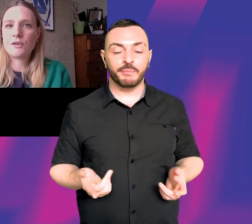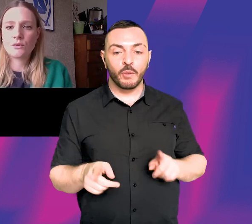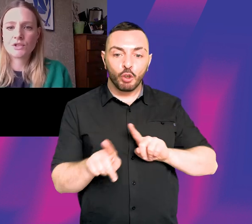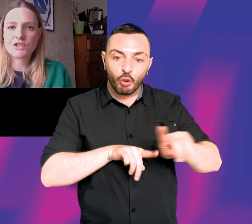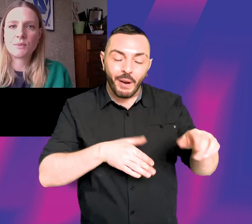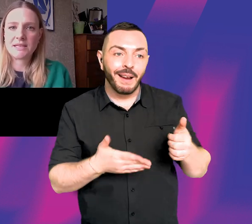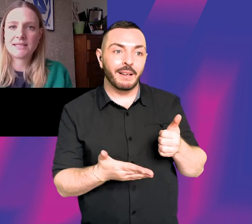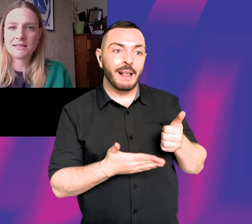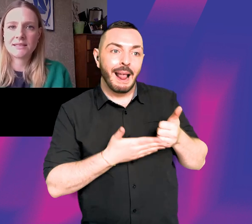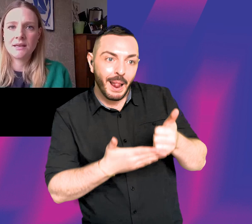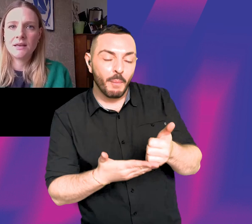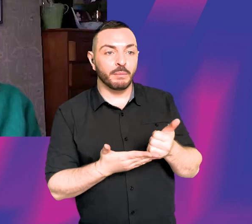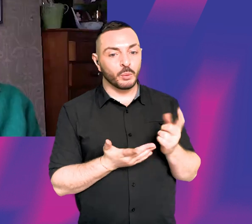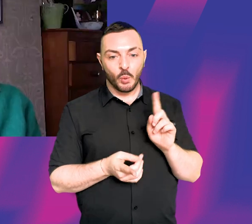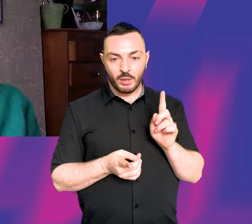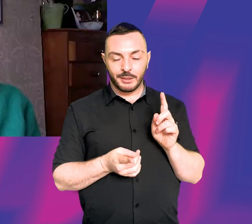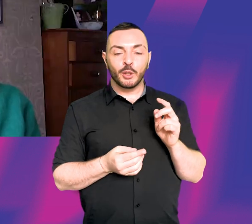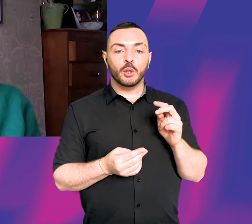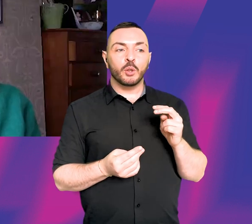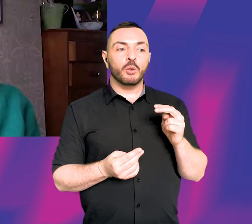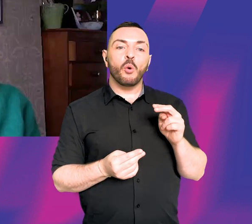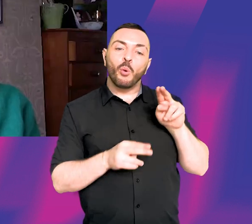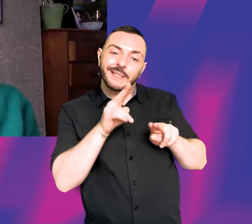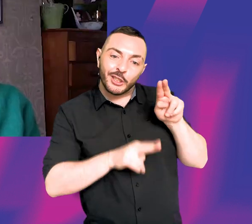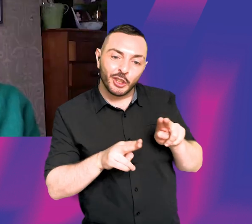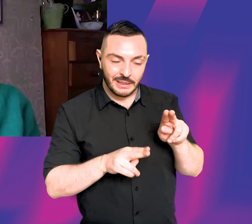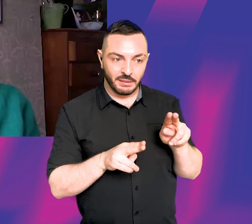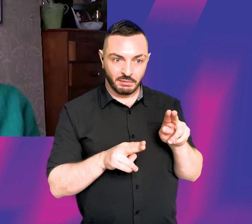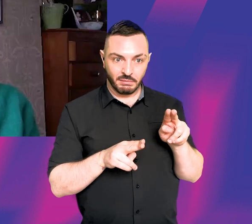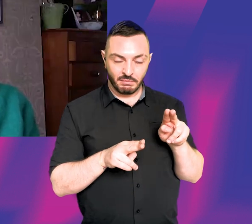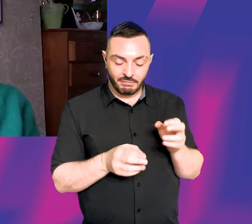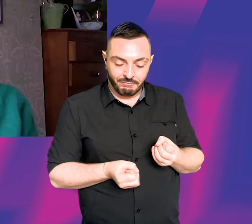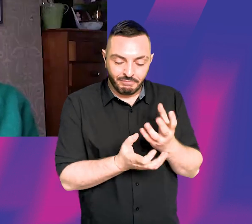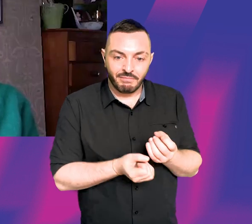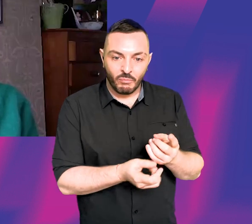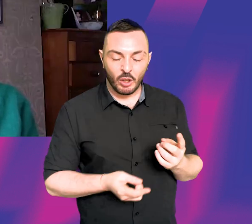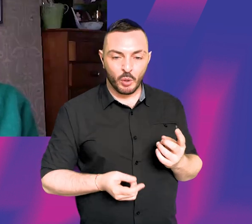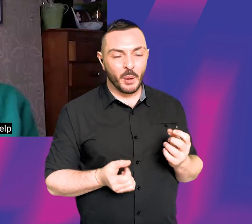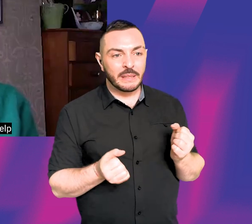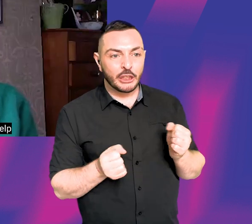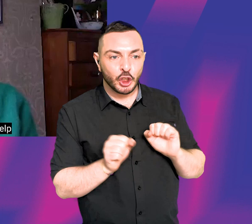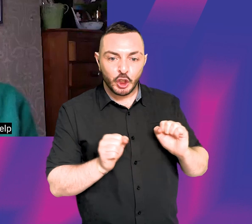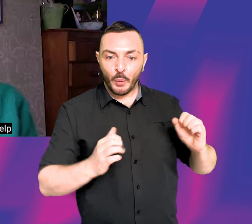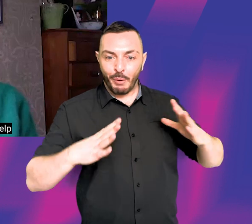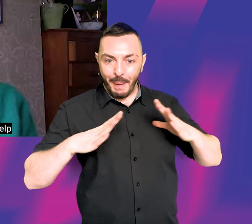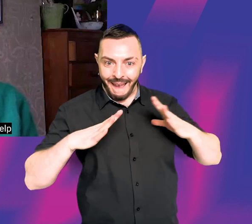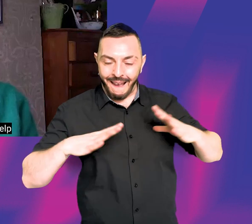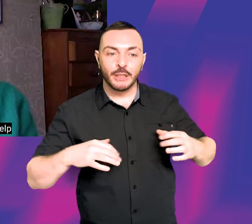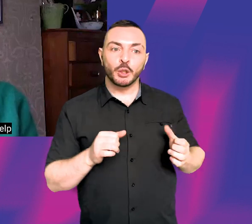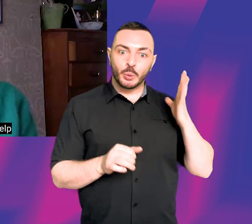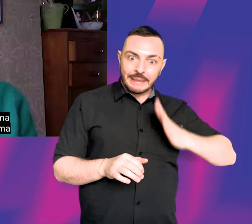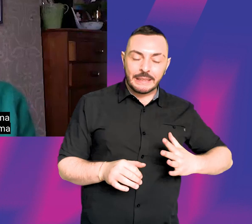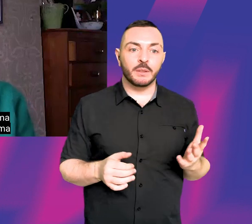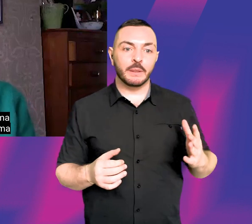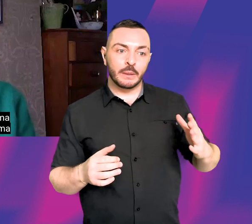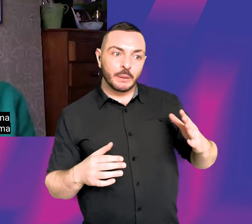some help with your audition pieces. I think going in cold is just asking an awful lot of yourself, you know, like if you've not had